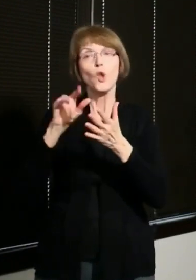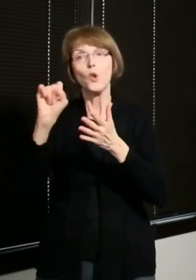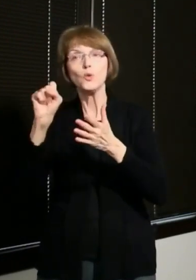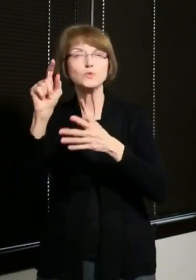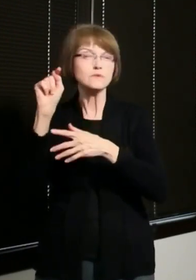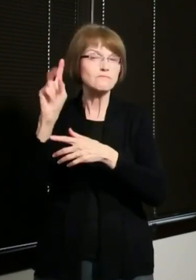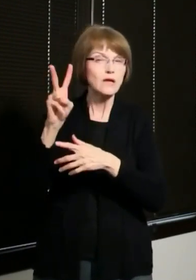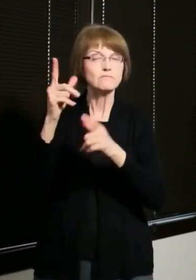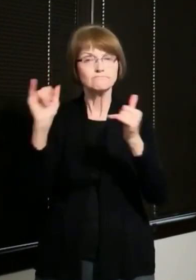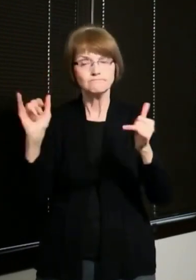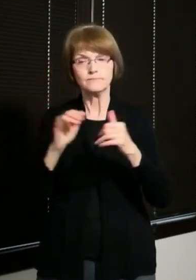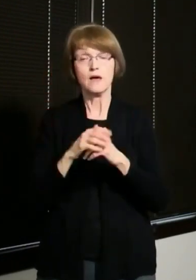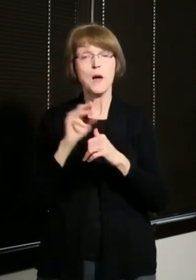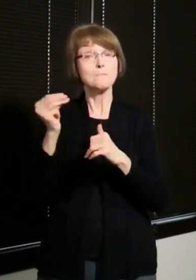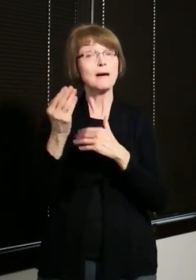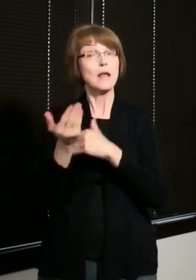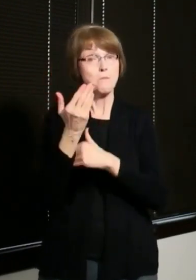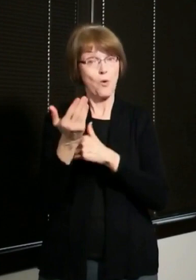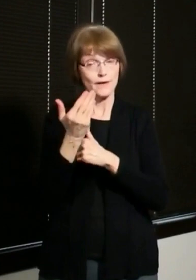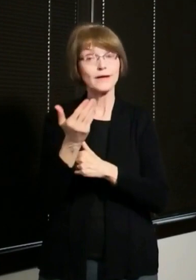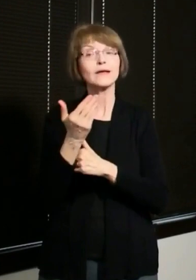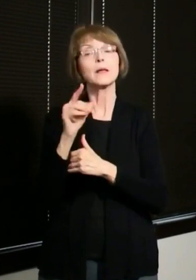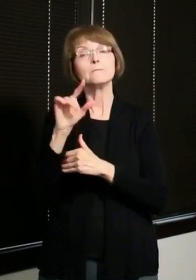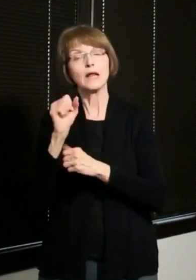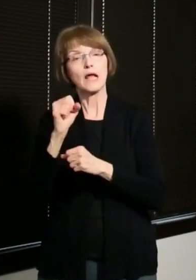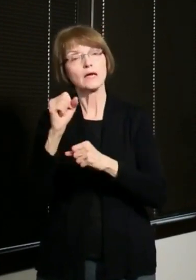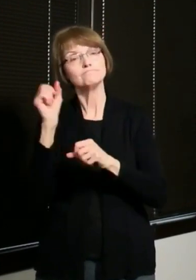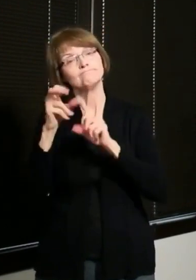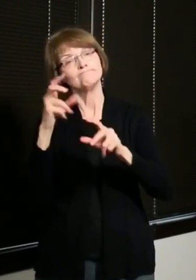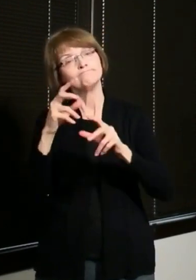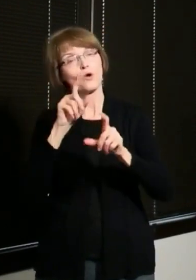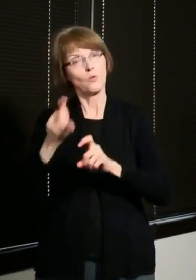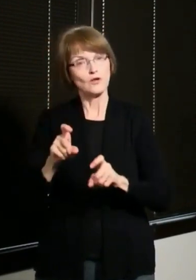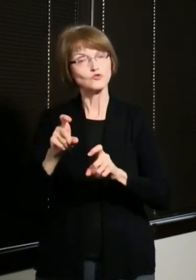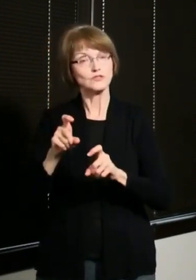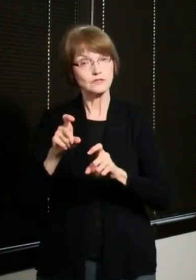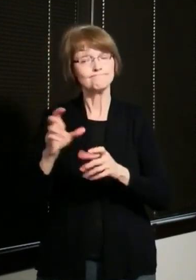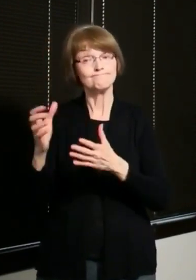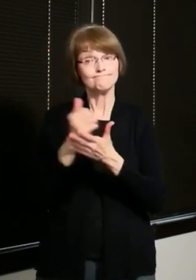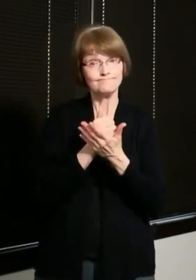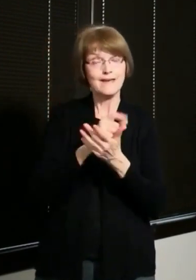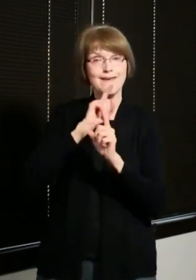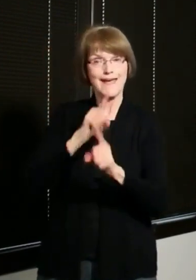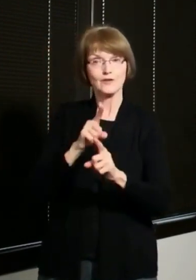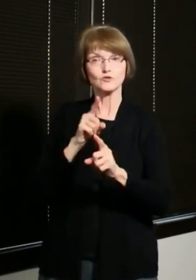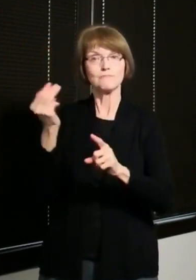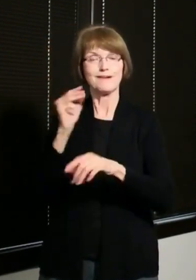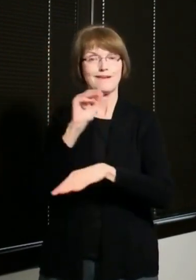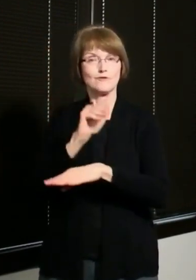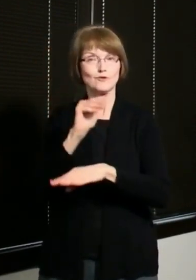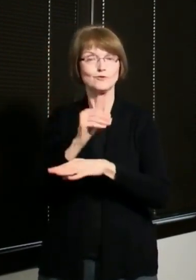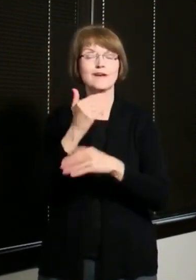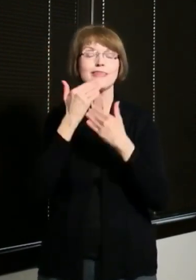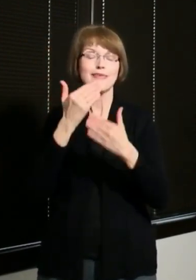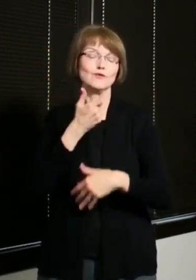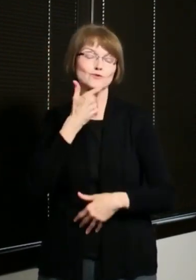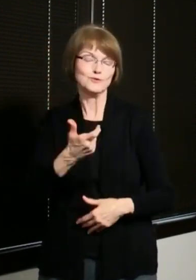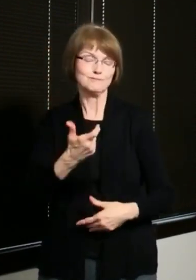Monday morning, we'll begin to accept questions from members of the media for Monday afternoon's live stream. Thank you for tuning in.